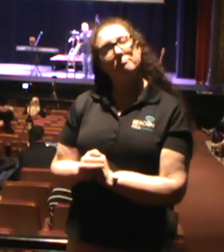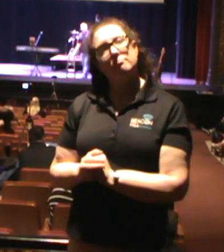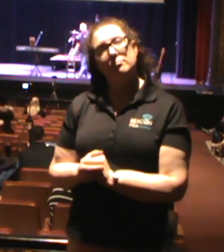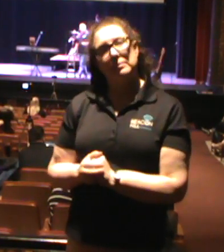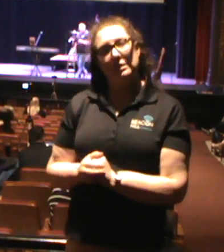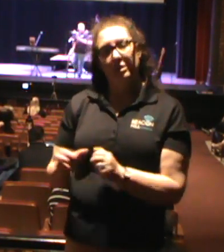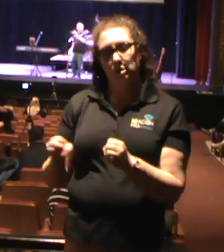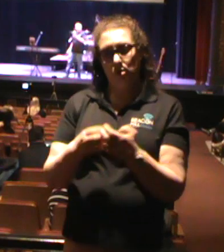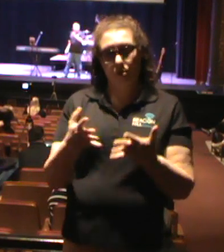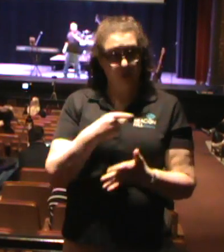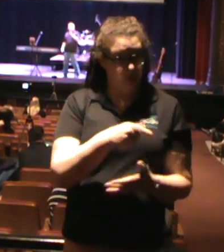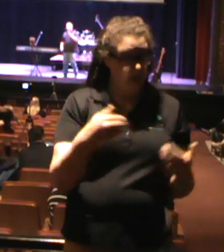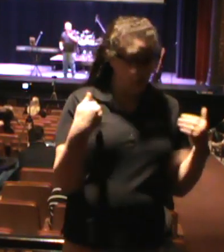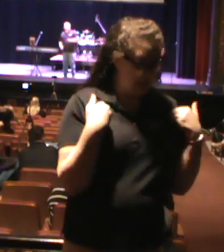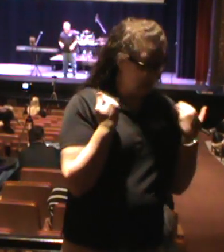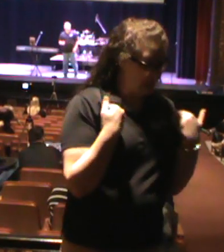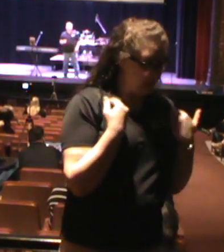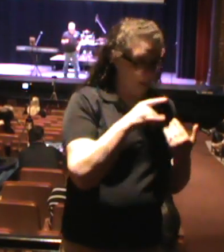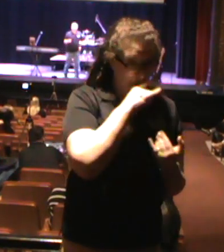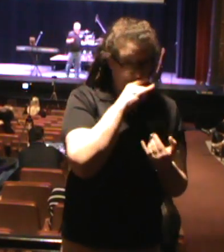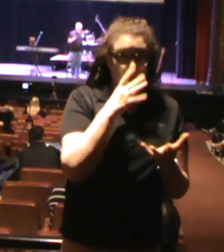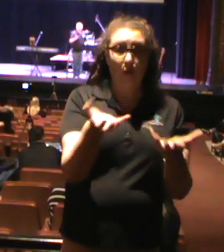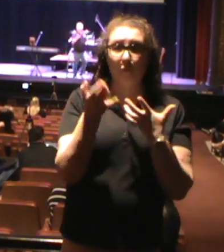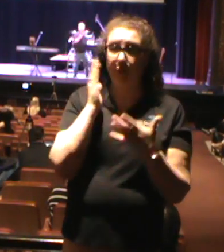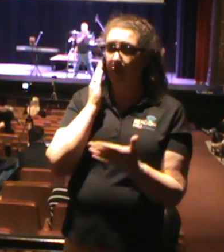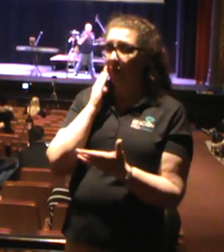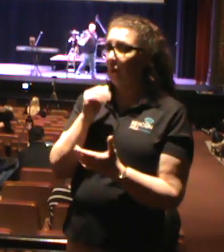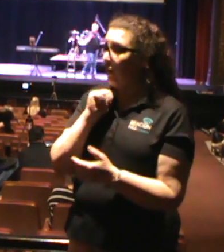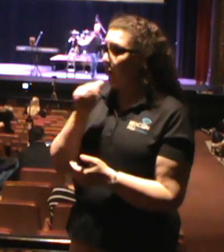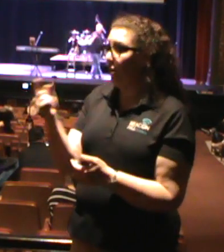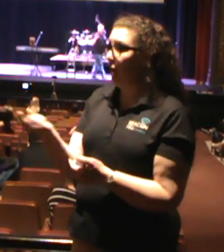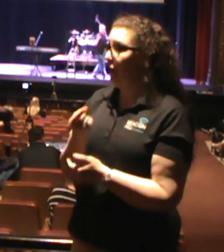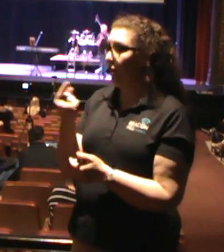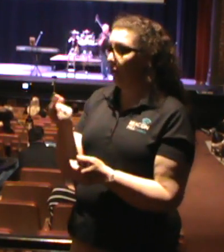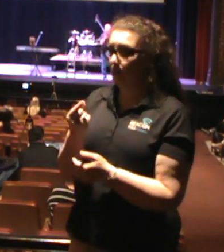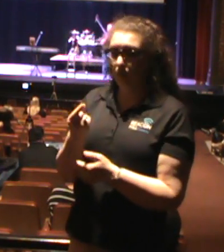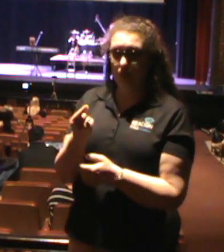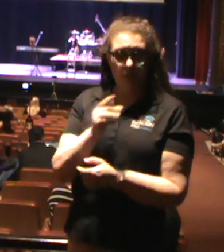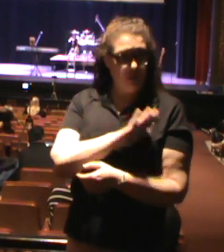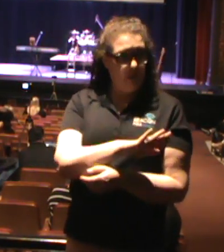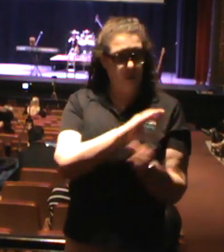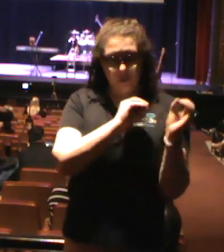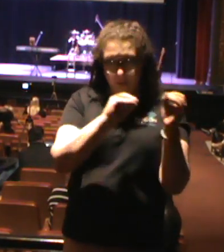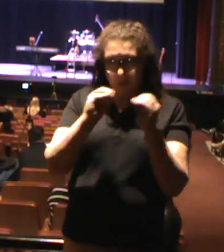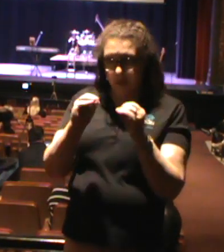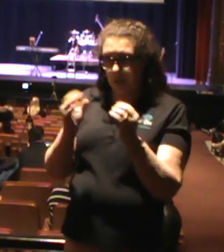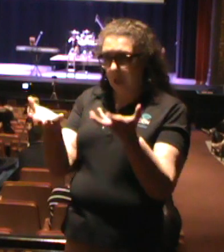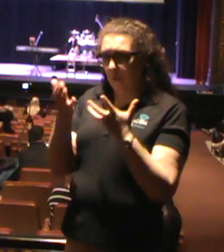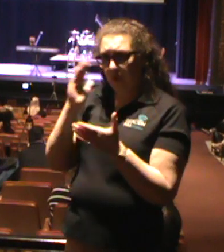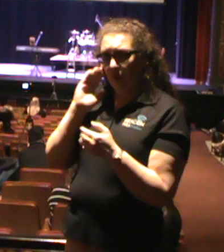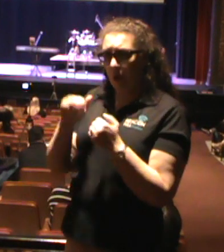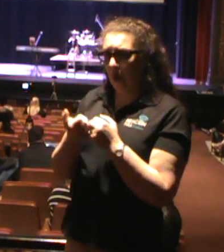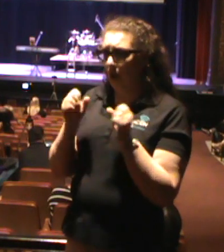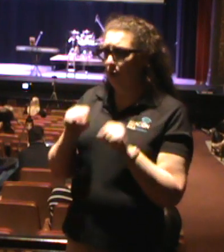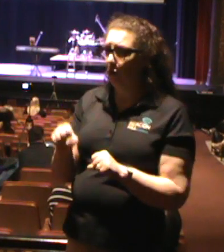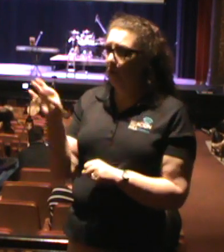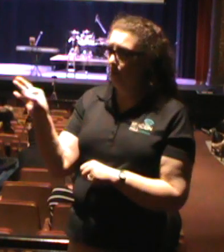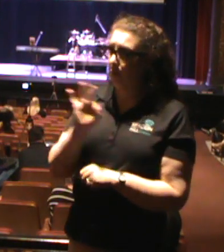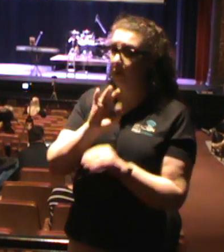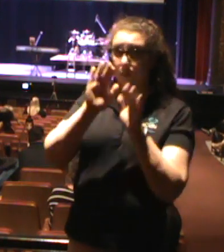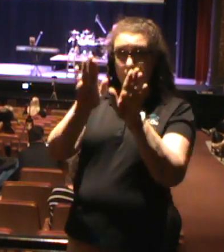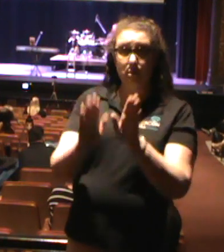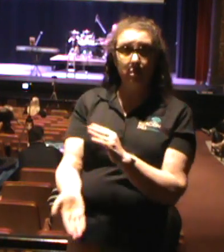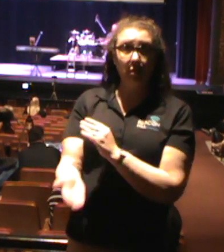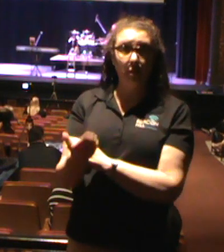So this young kid, this young kid wanted to know, it's like, not only did he teach him, he wanted to know how he could preach on a Sunday morning.